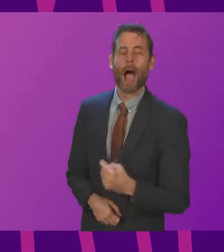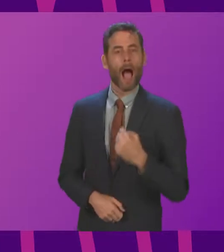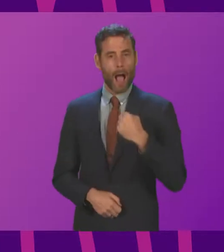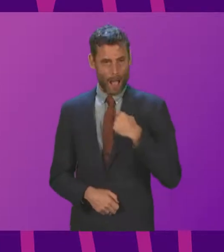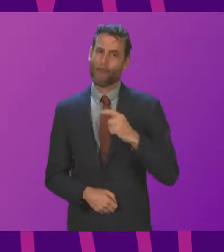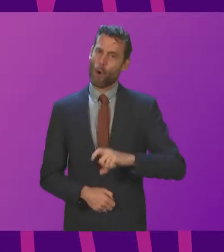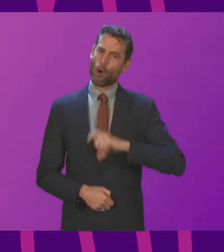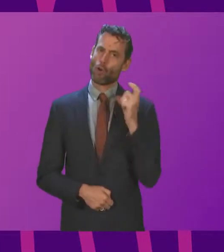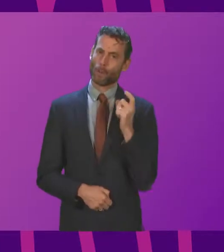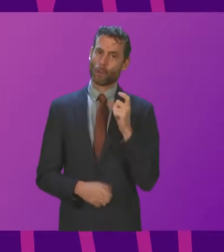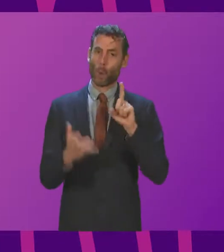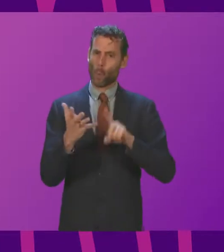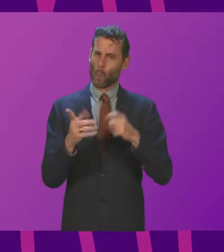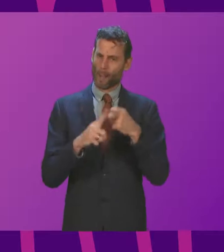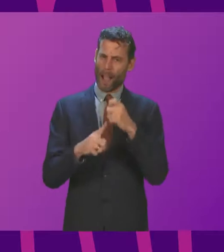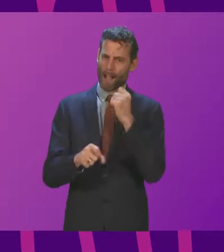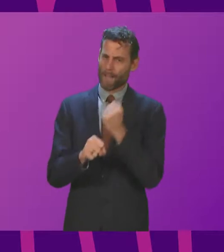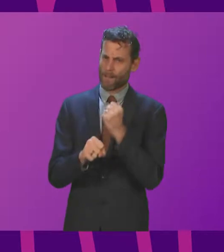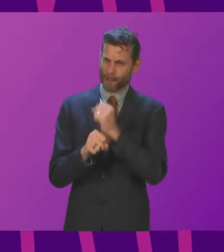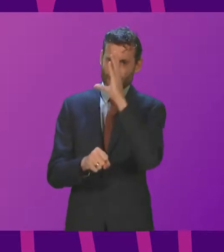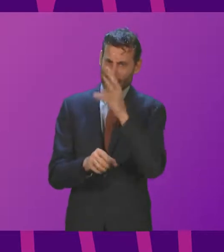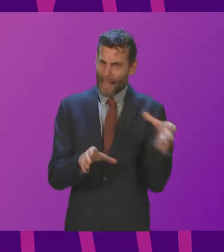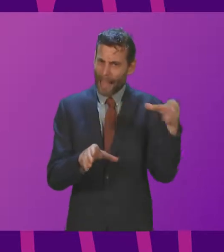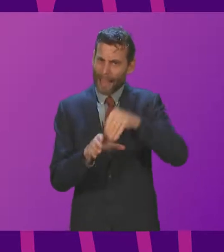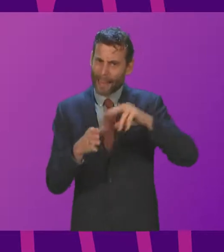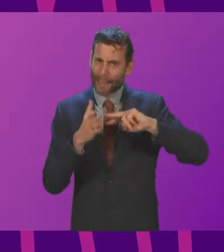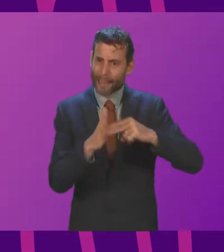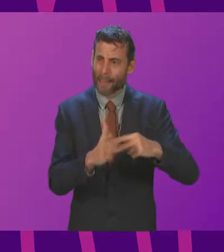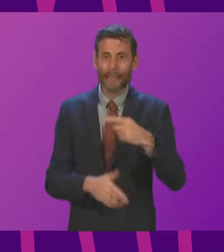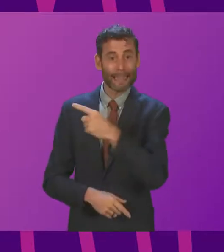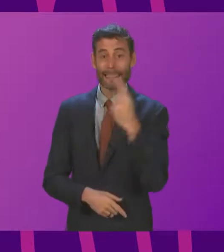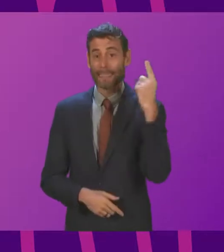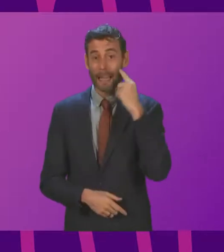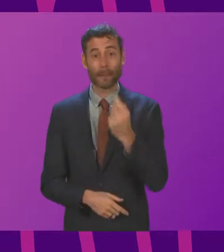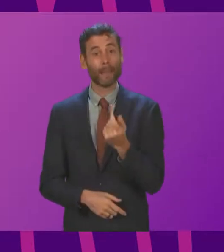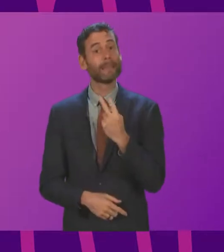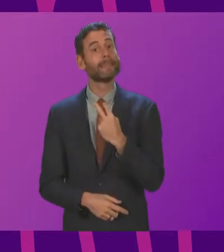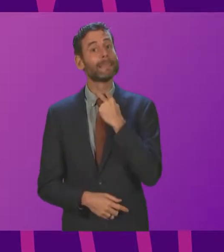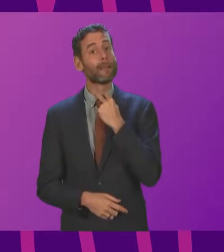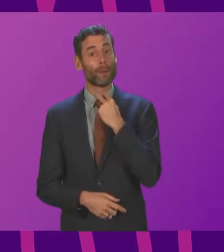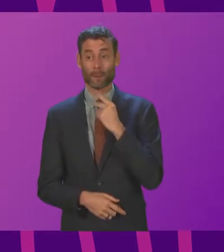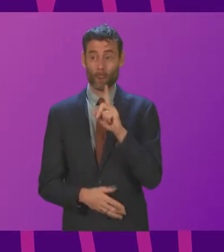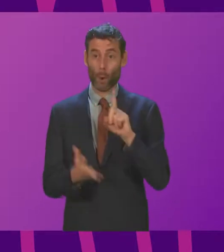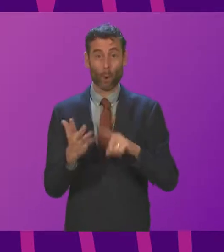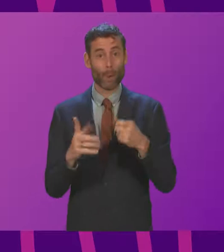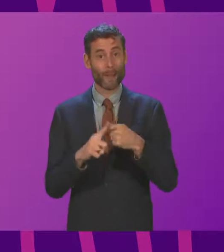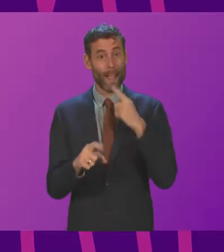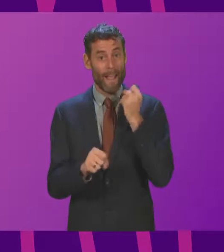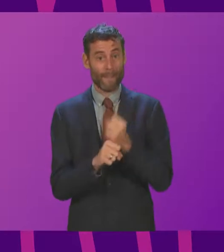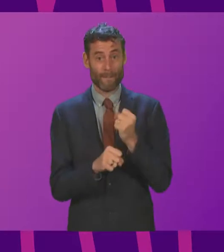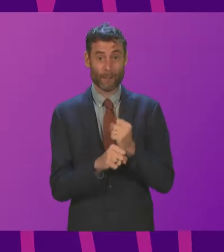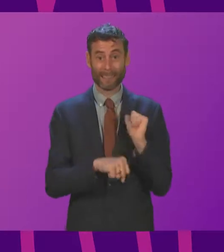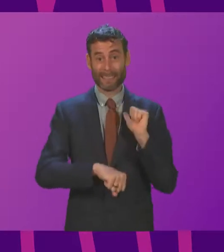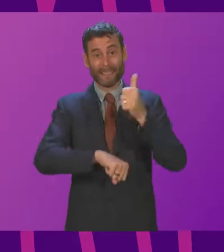Obviously, the UK Government has a big part to play here. Douglas Ross is actually sounding a bit disappointed that the UK Government decided to bring COP26 to Glasgow.